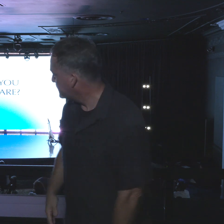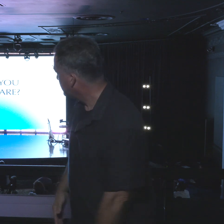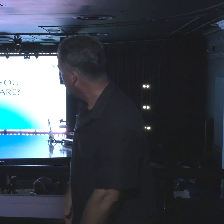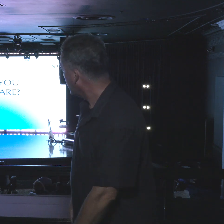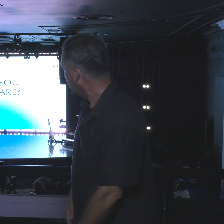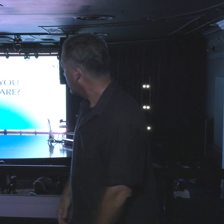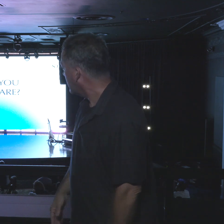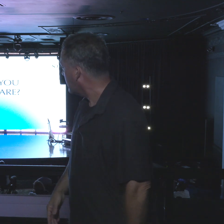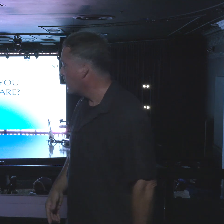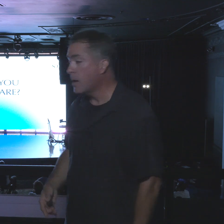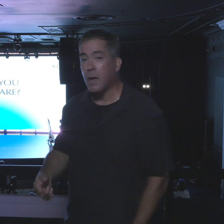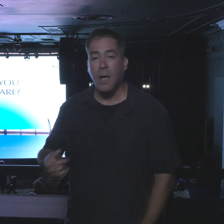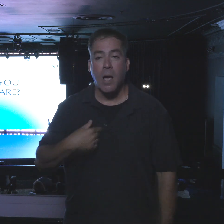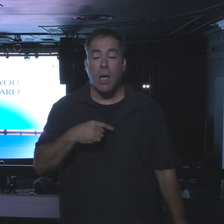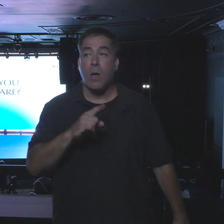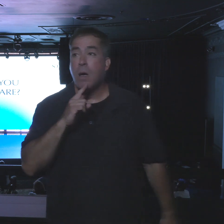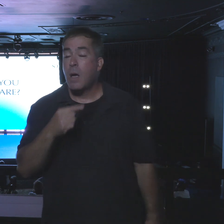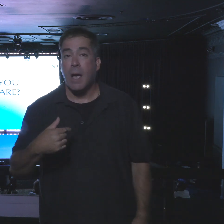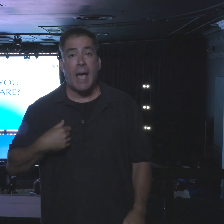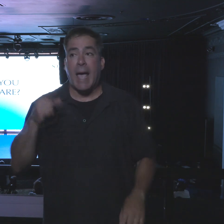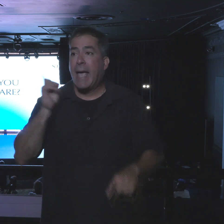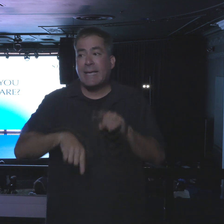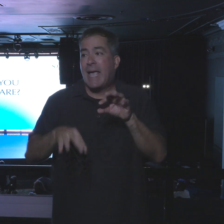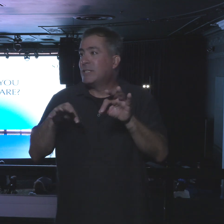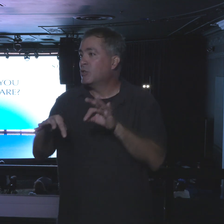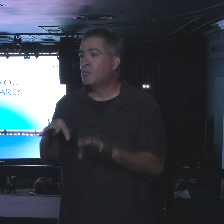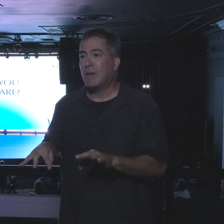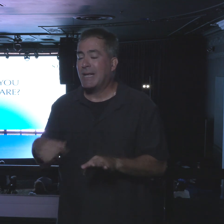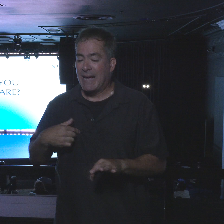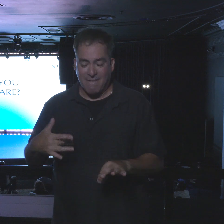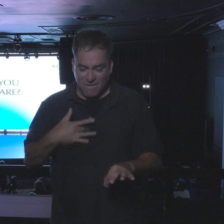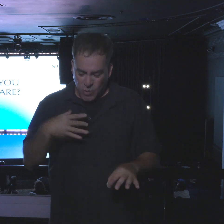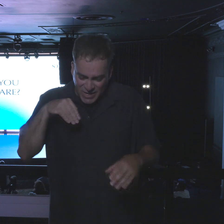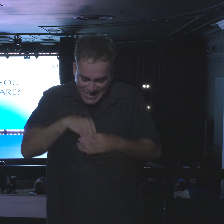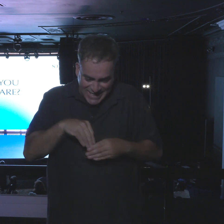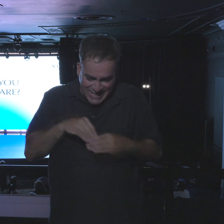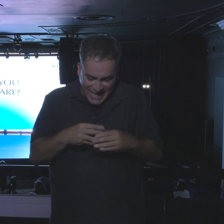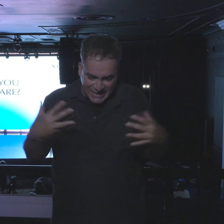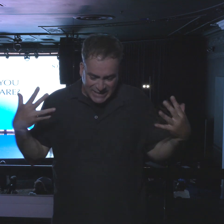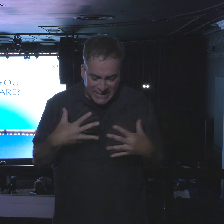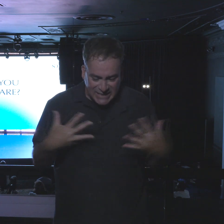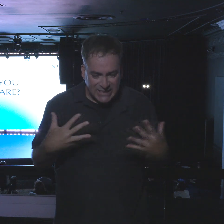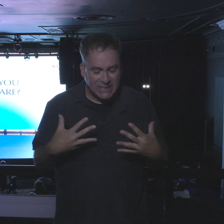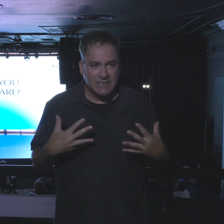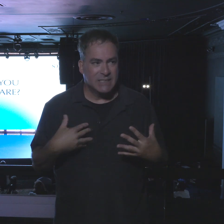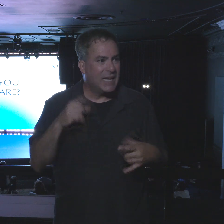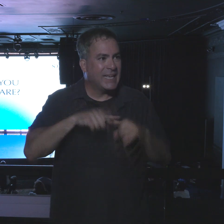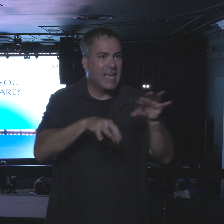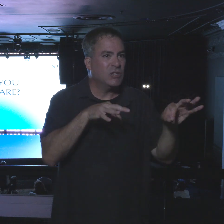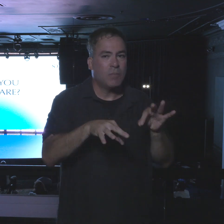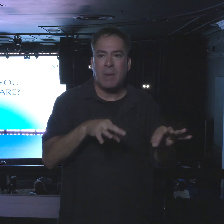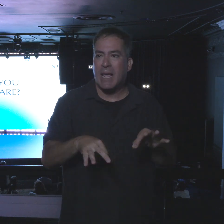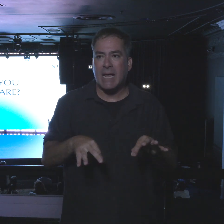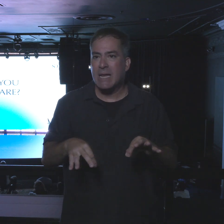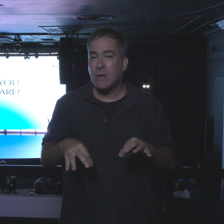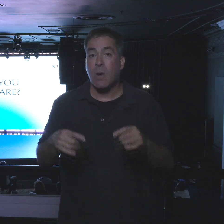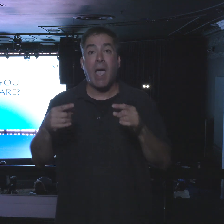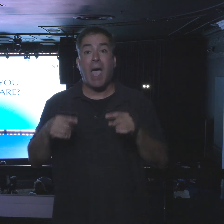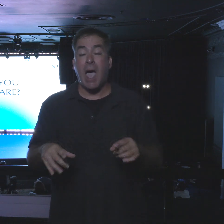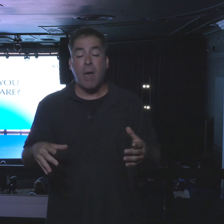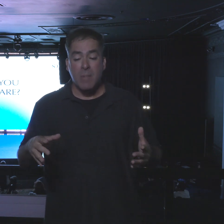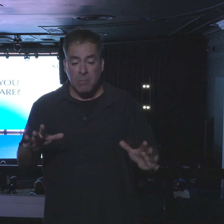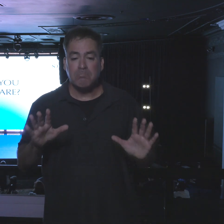I was so frightened. I can't even tell you the terror that I felt. But all of a sudden,